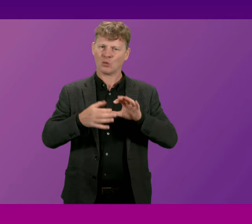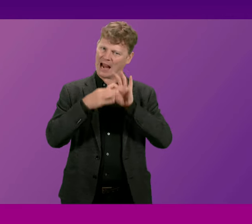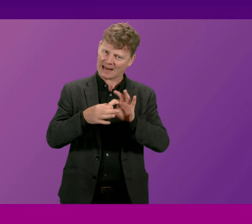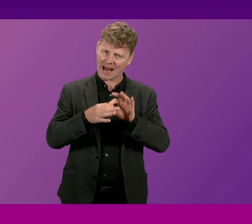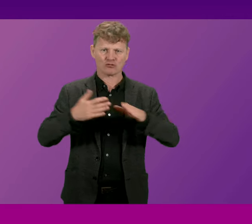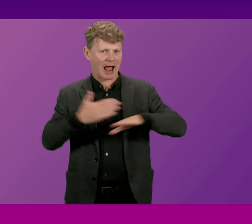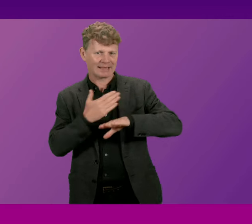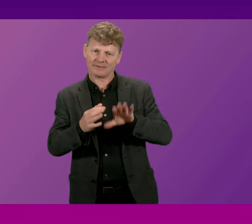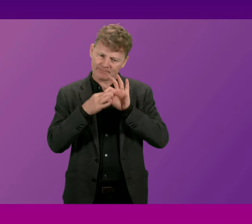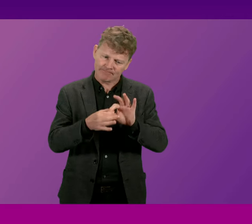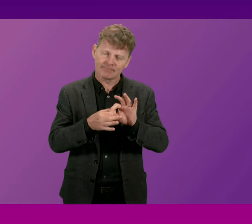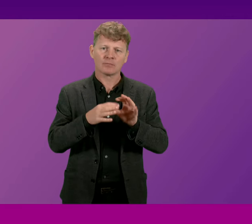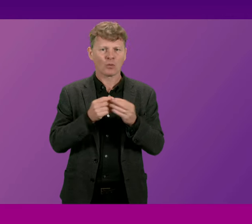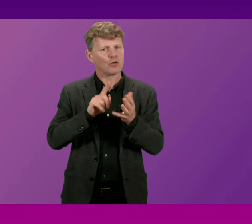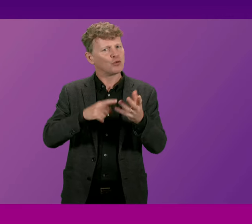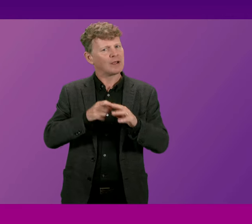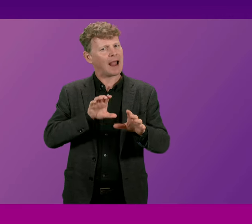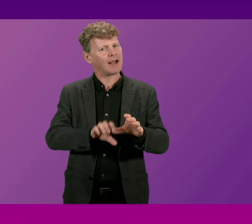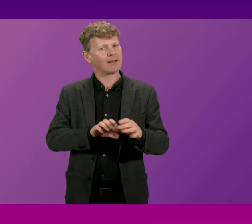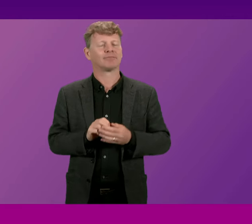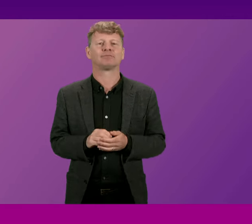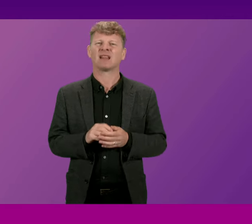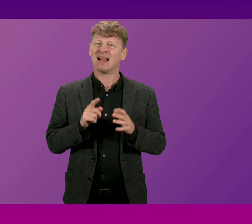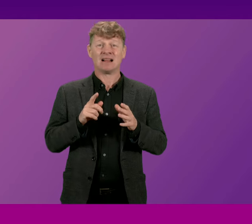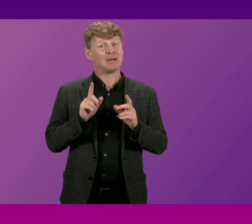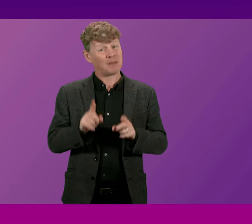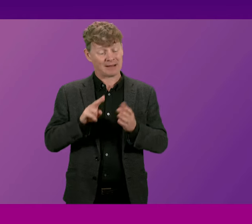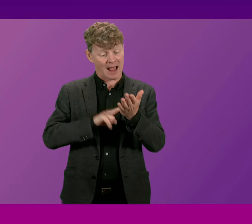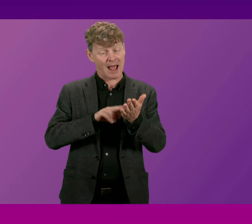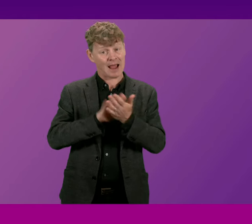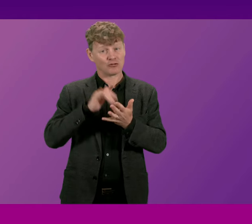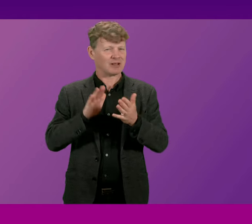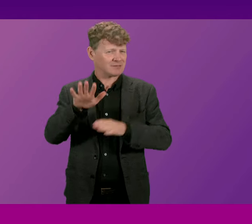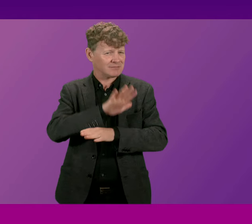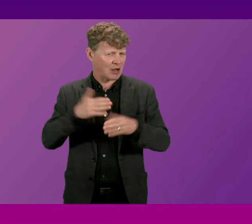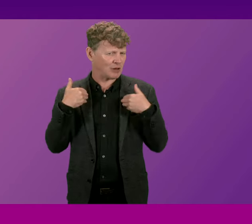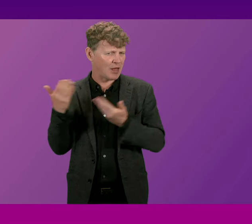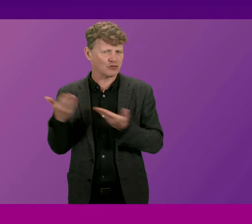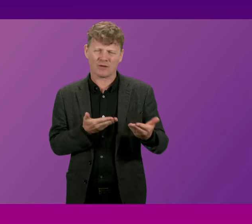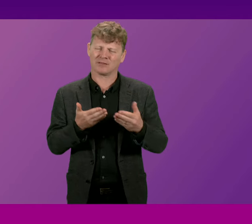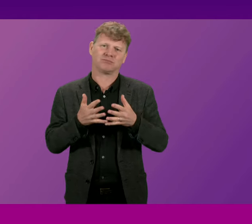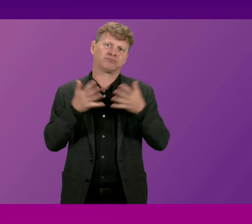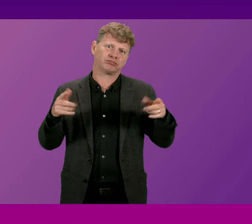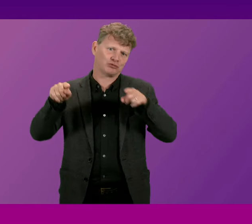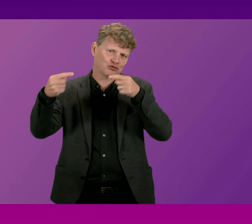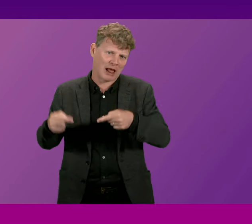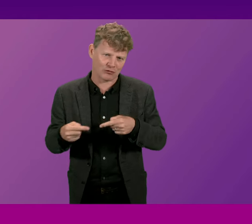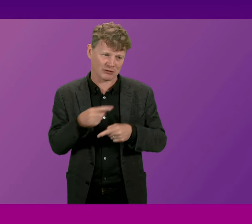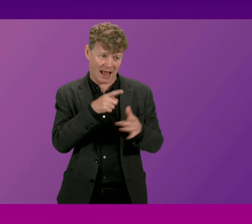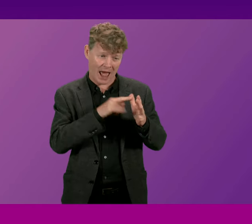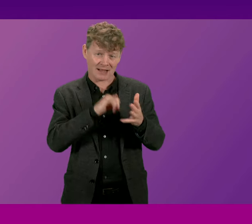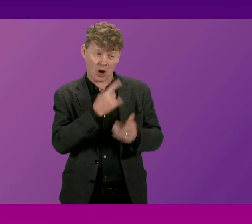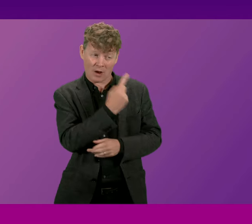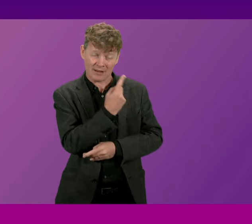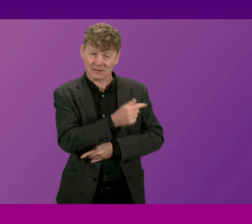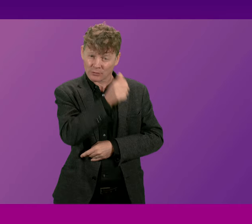activity. We face significant challenges in the National Health Service as Mr Sarwar knows the programme for government